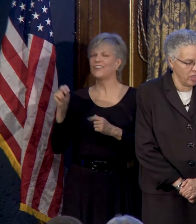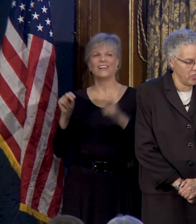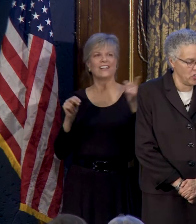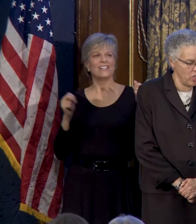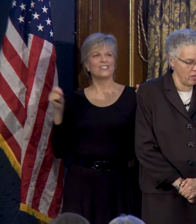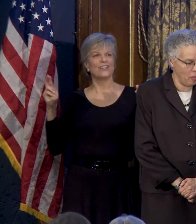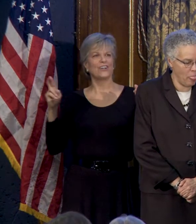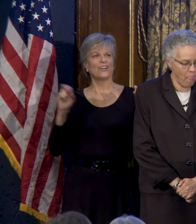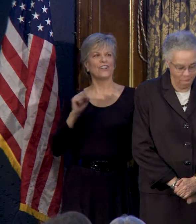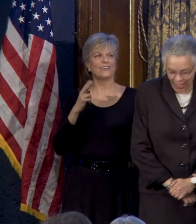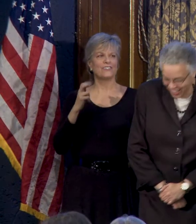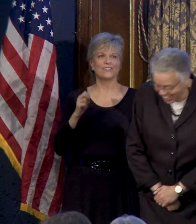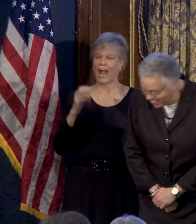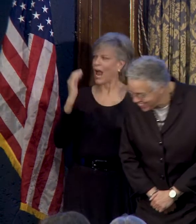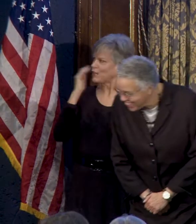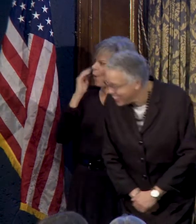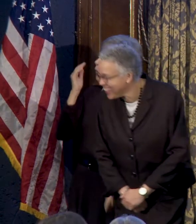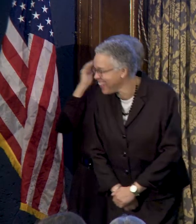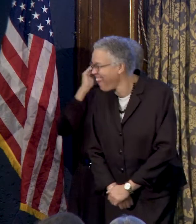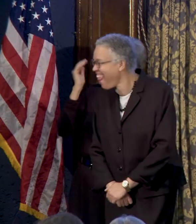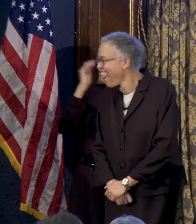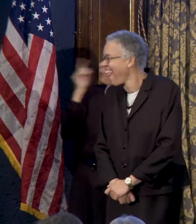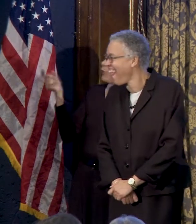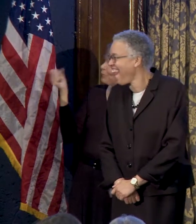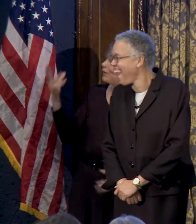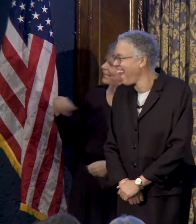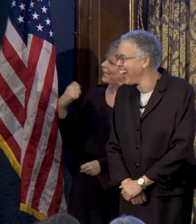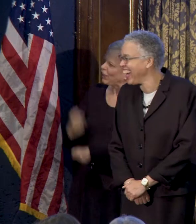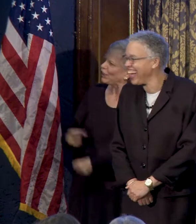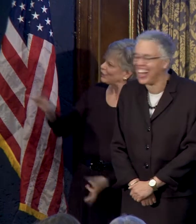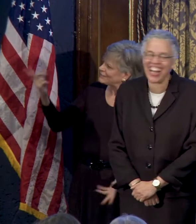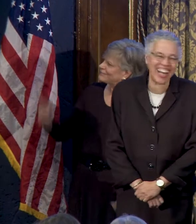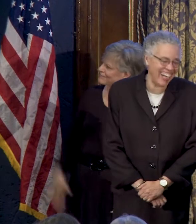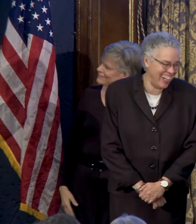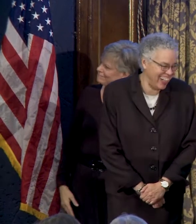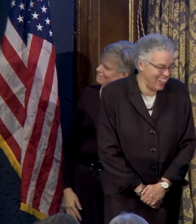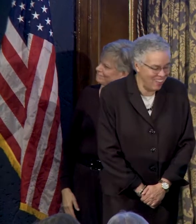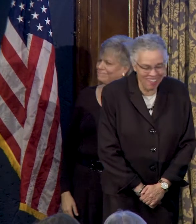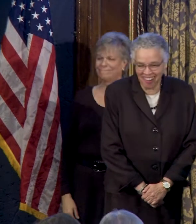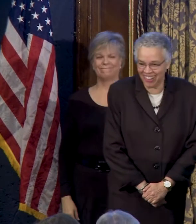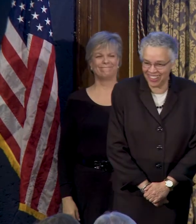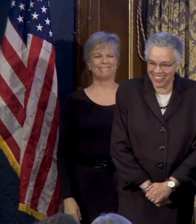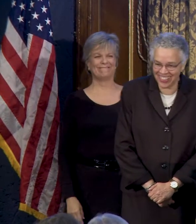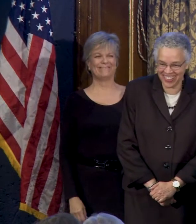a her. It's a she. I know. And I know her for many years. We know each other.